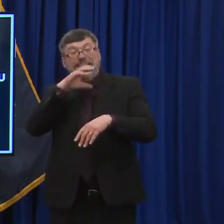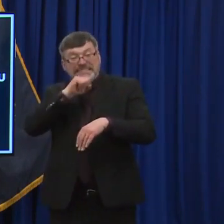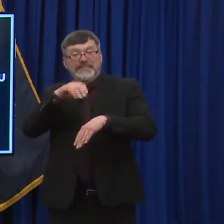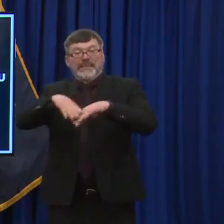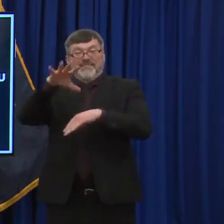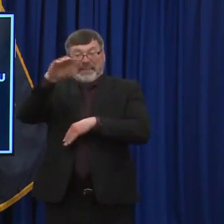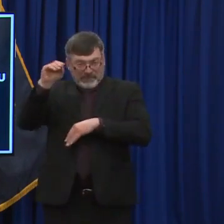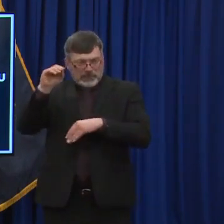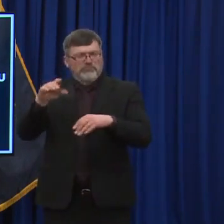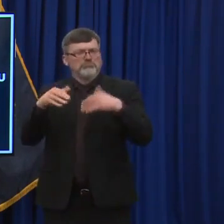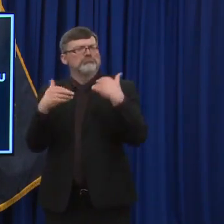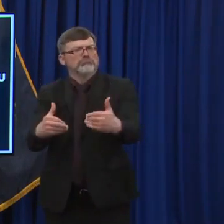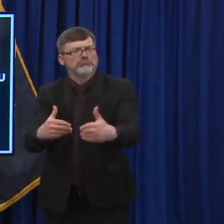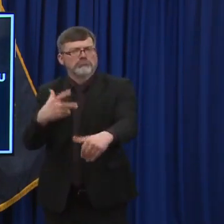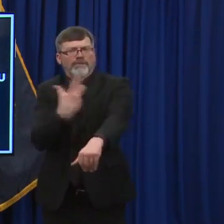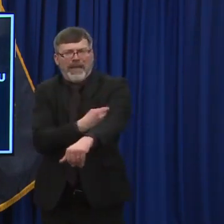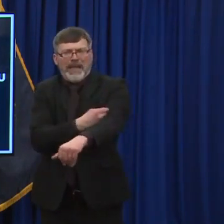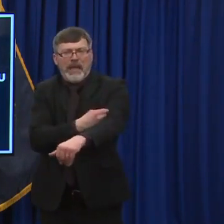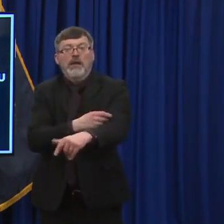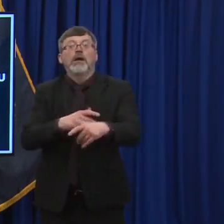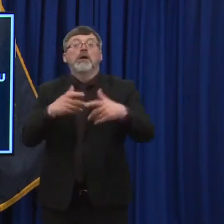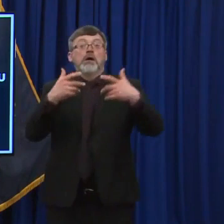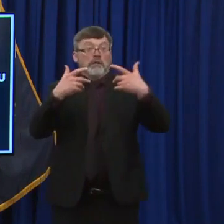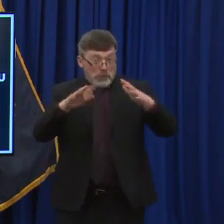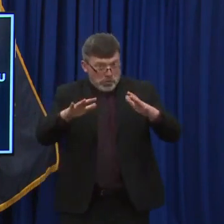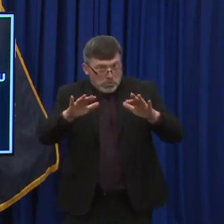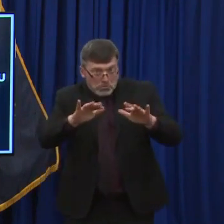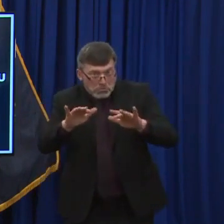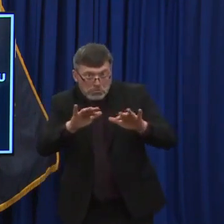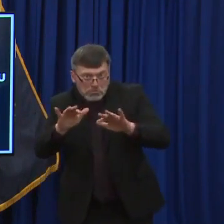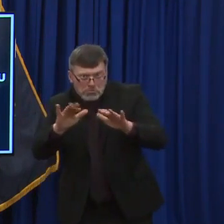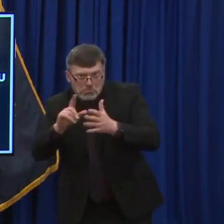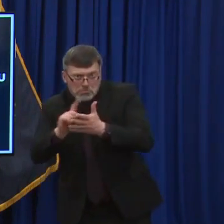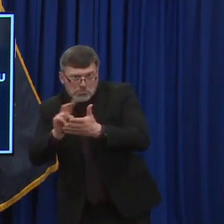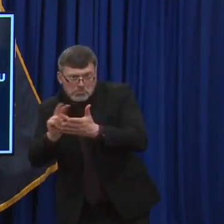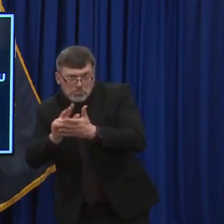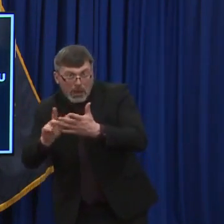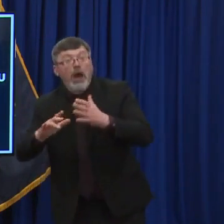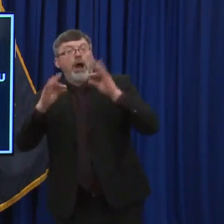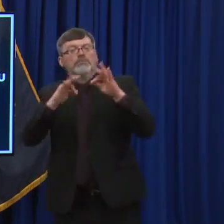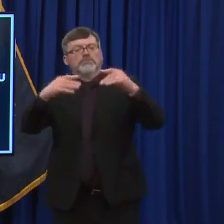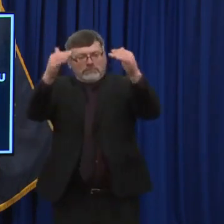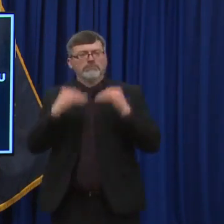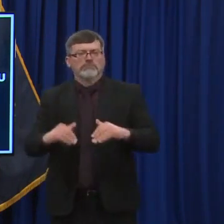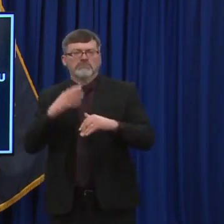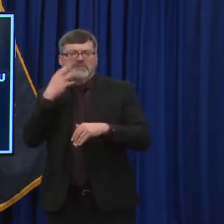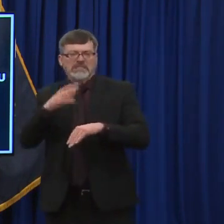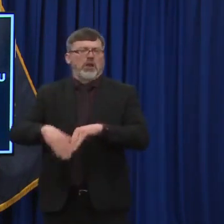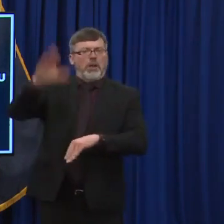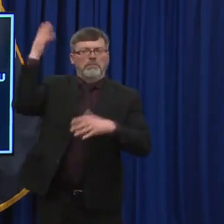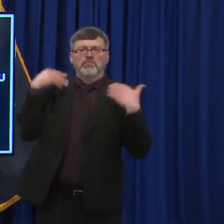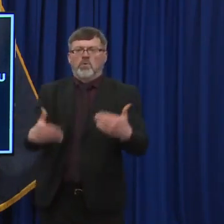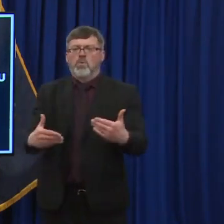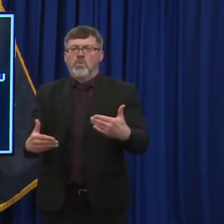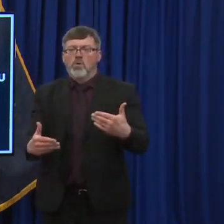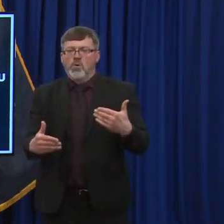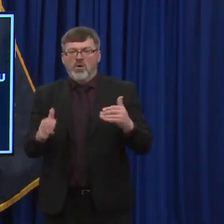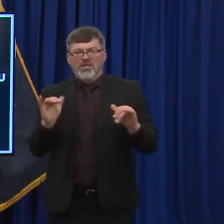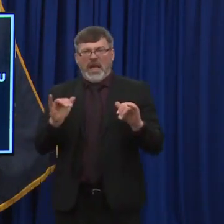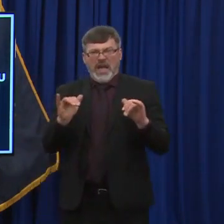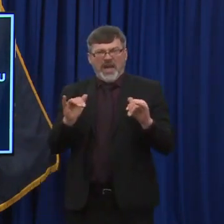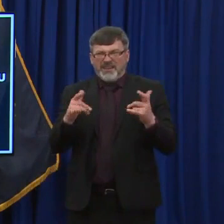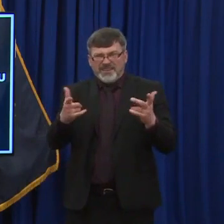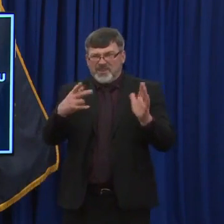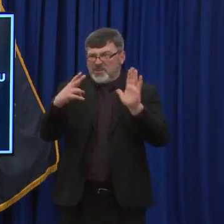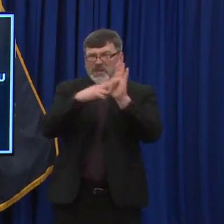the, the, the appointment of your choice. Um, and again, I think some folks will be, um, registering on the 22nd and getting their vaccine, like,